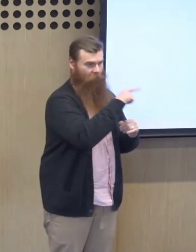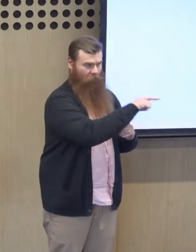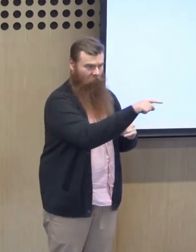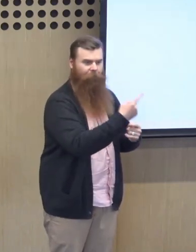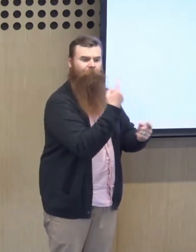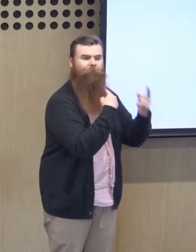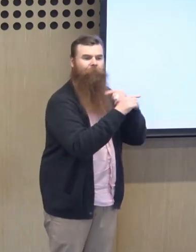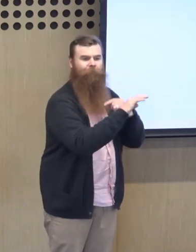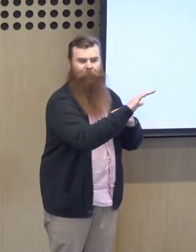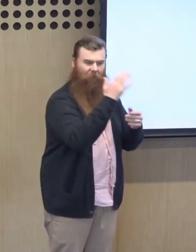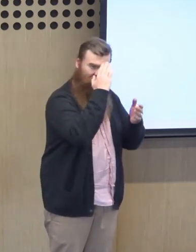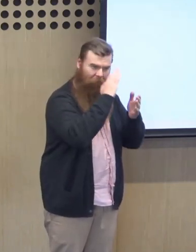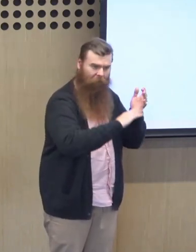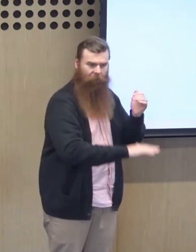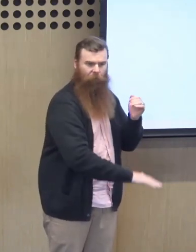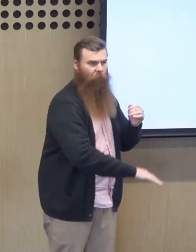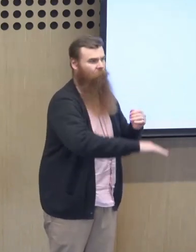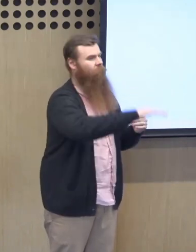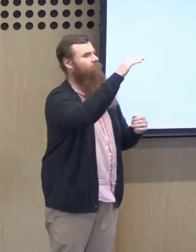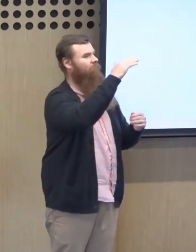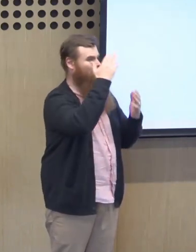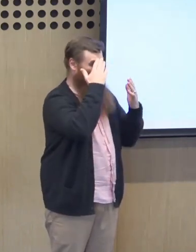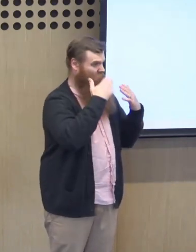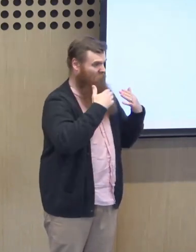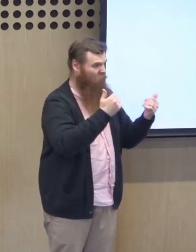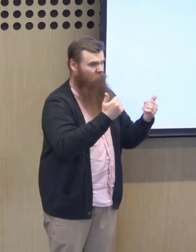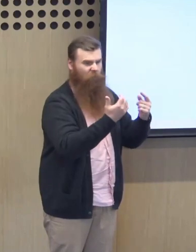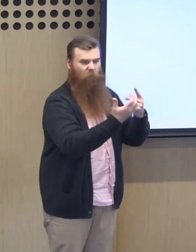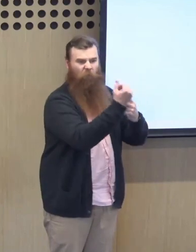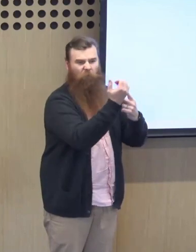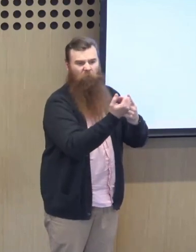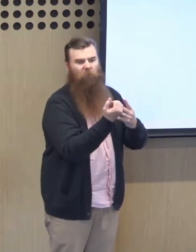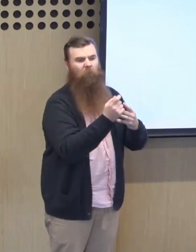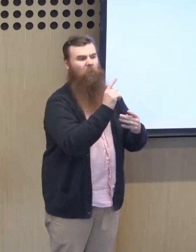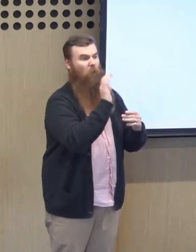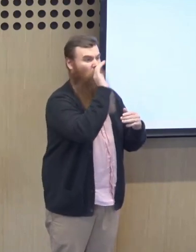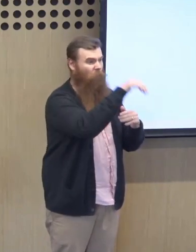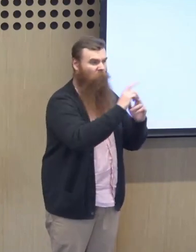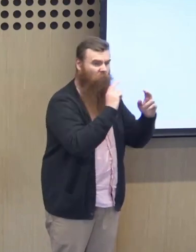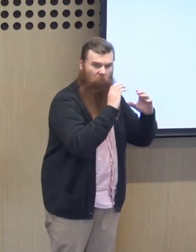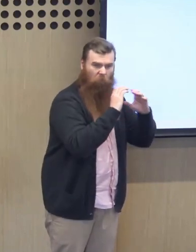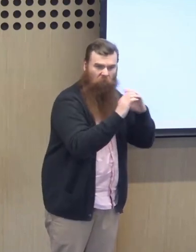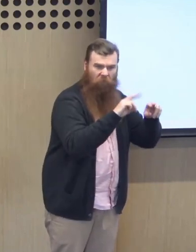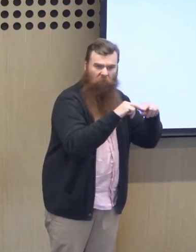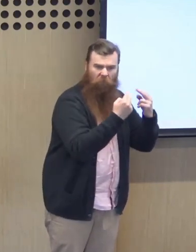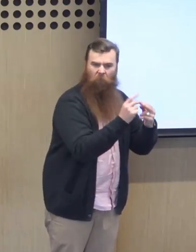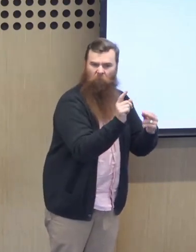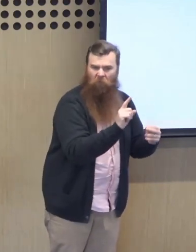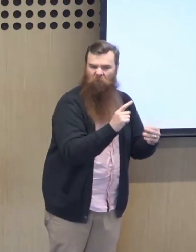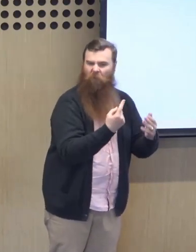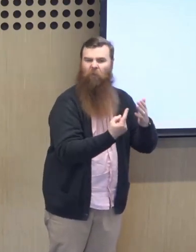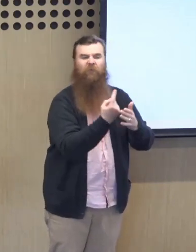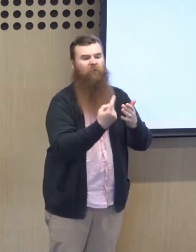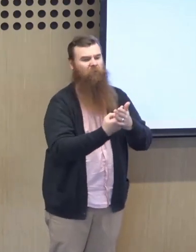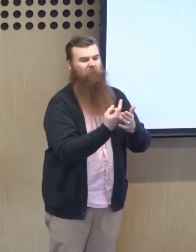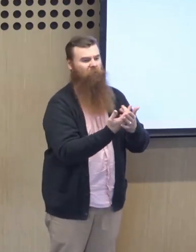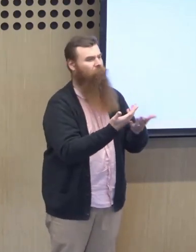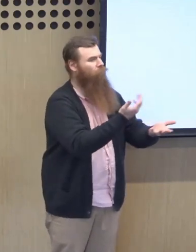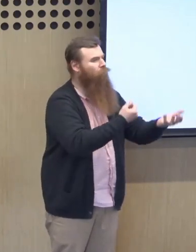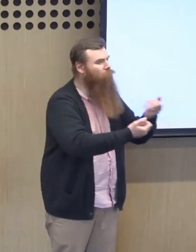hearing people, 16 people all together, and they've shared their experiences growing up with mental health over their life, how they've communicated with